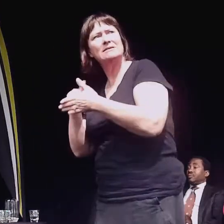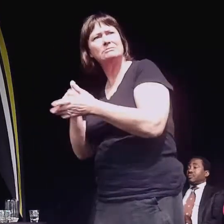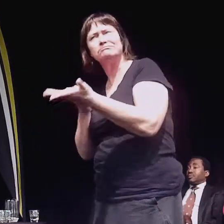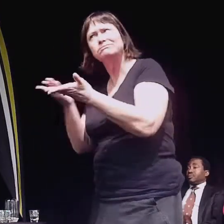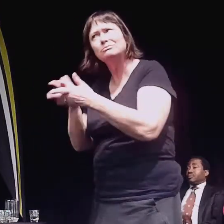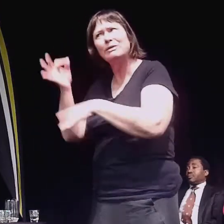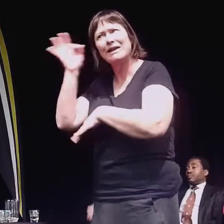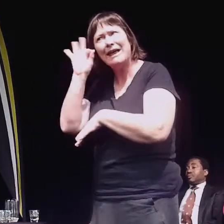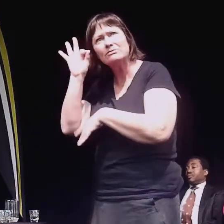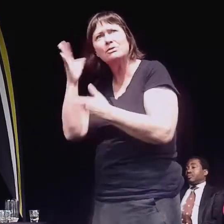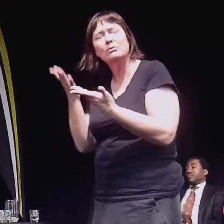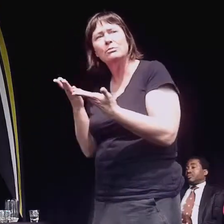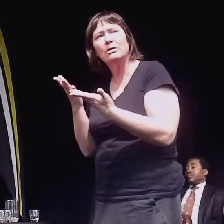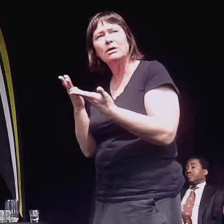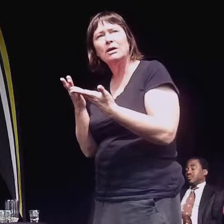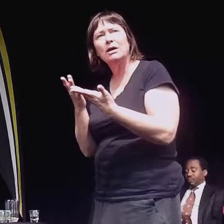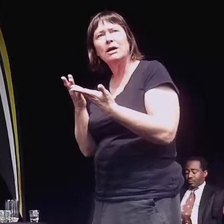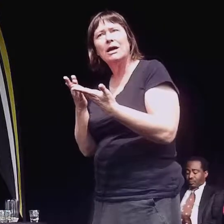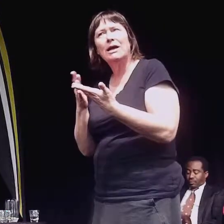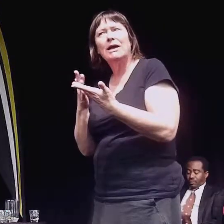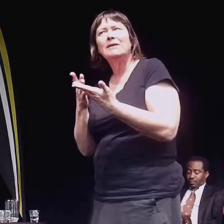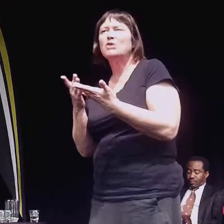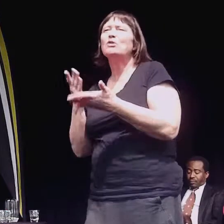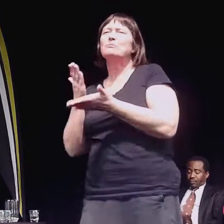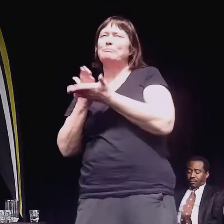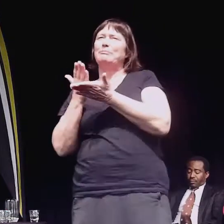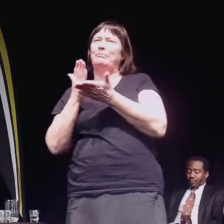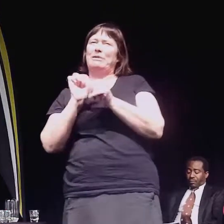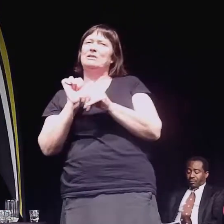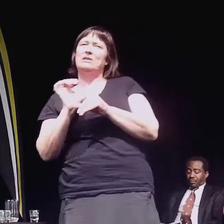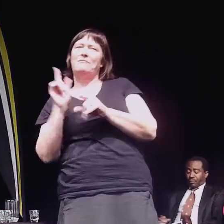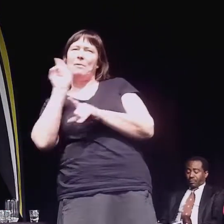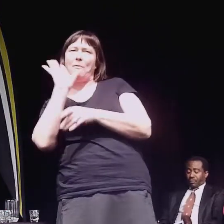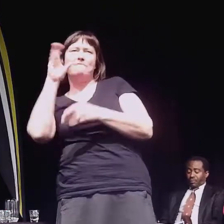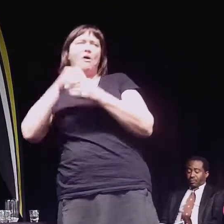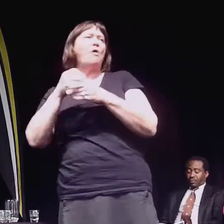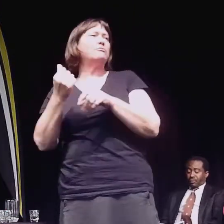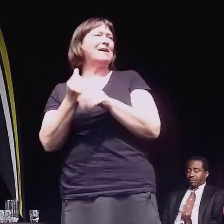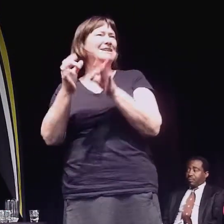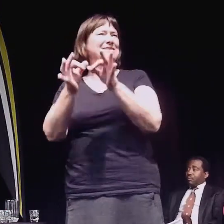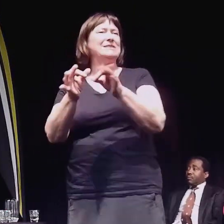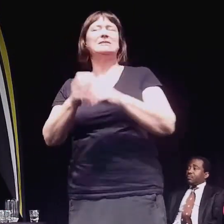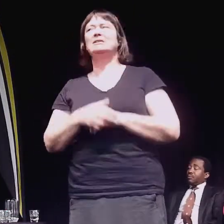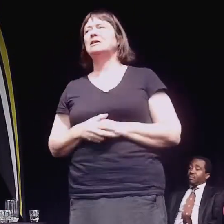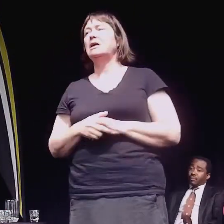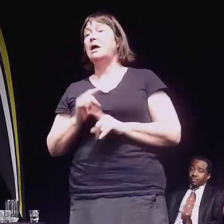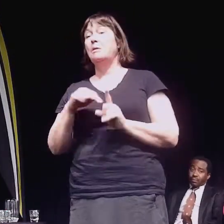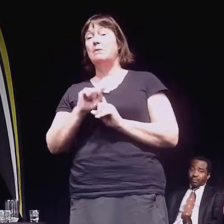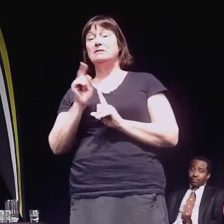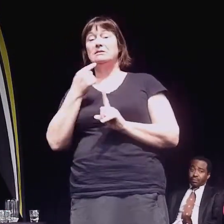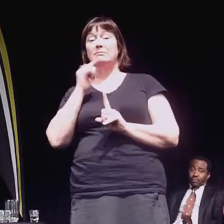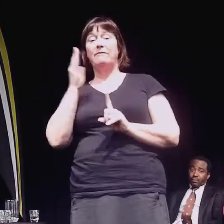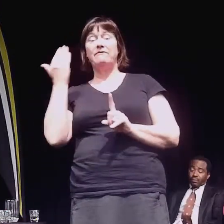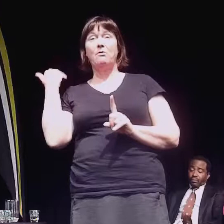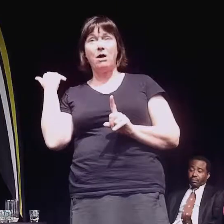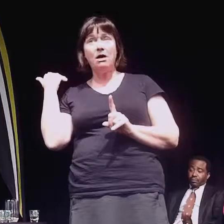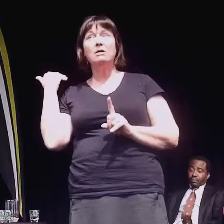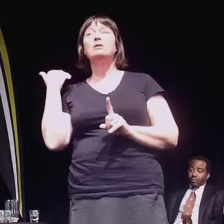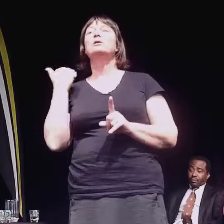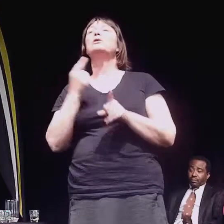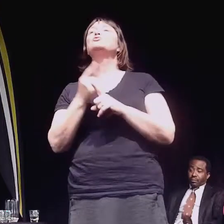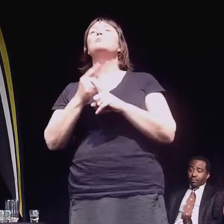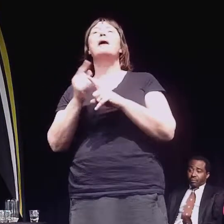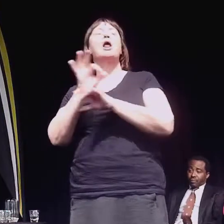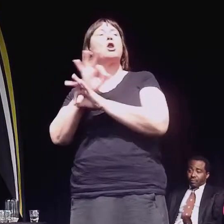how we could have, you know, inputted into that process as well. And also, I touched on earlier with the idea of having a